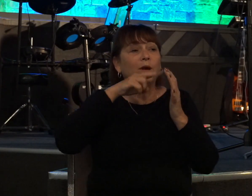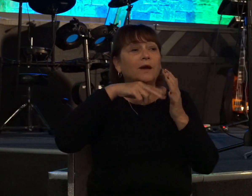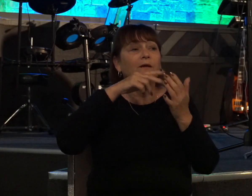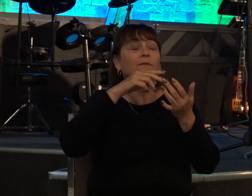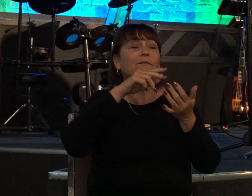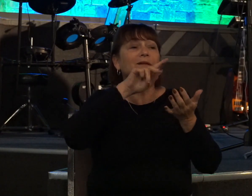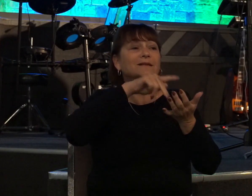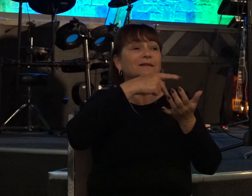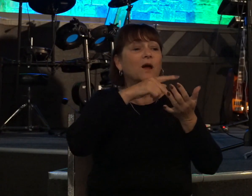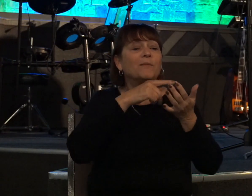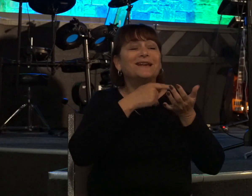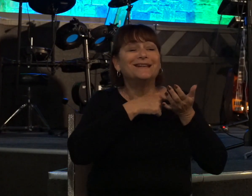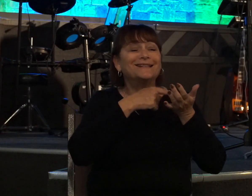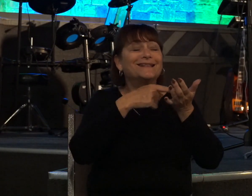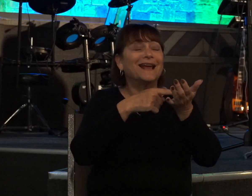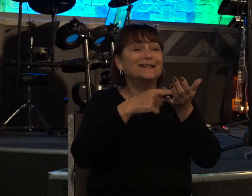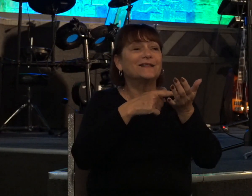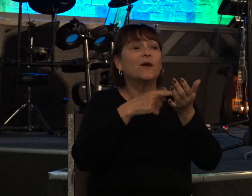one another what each of you found in it